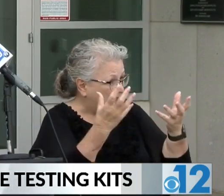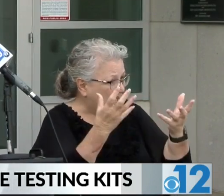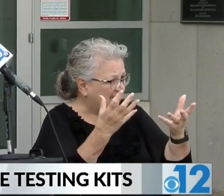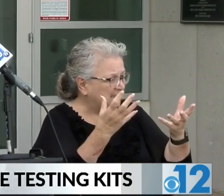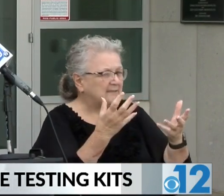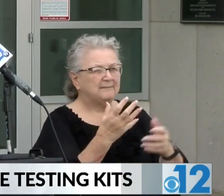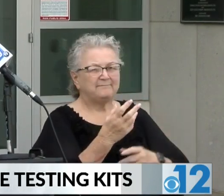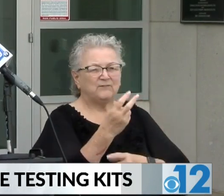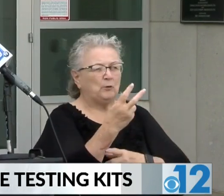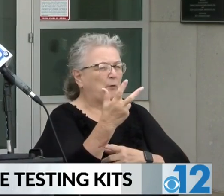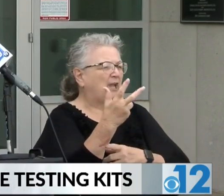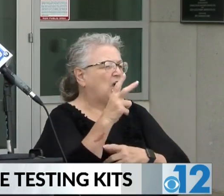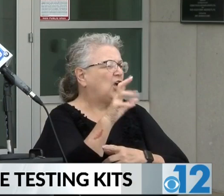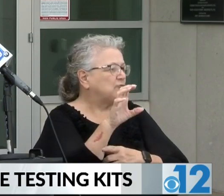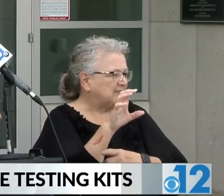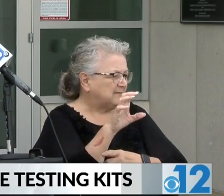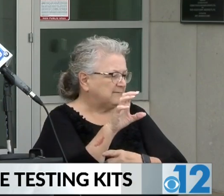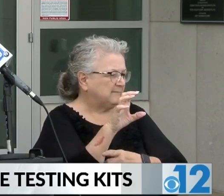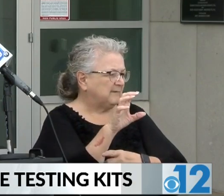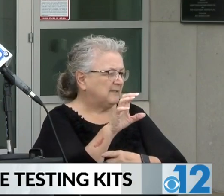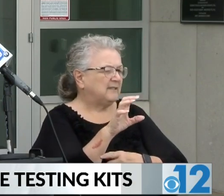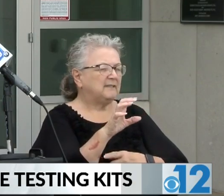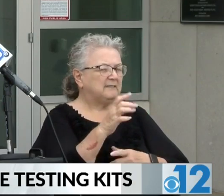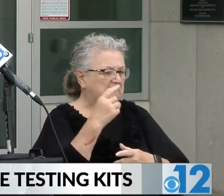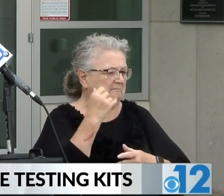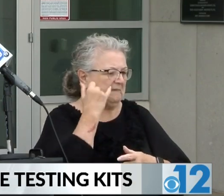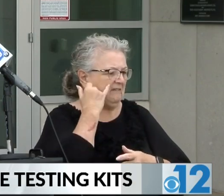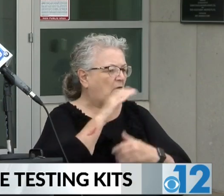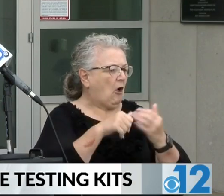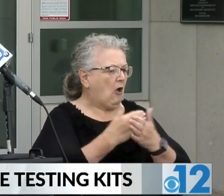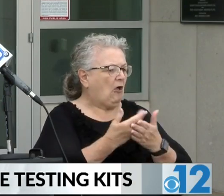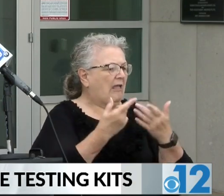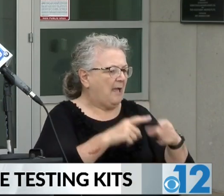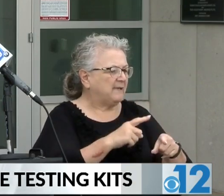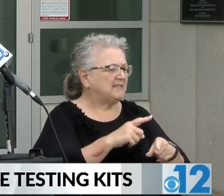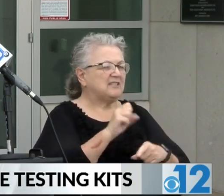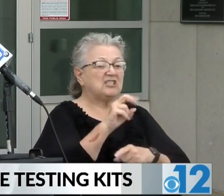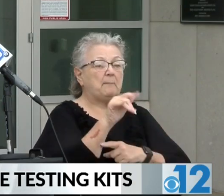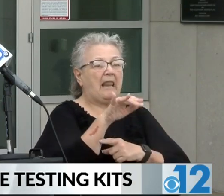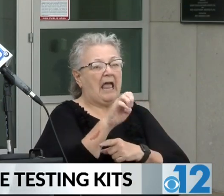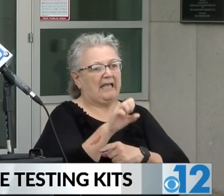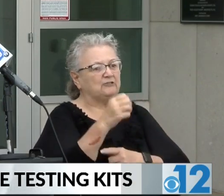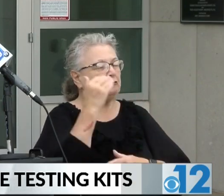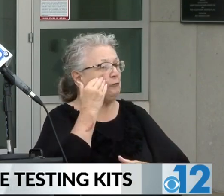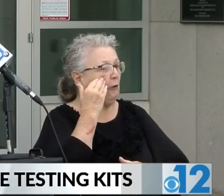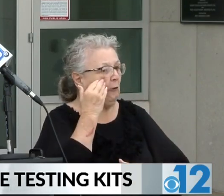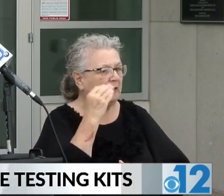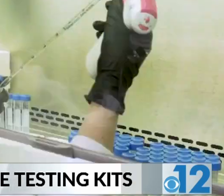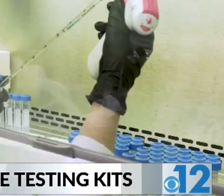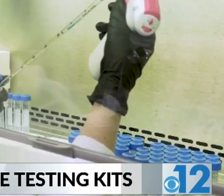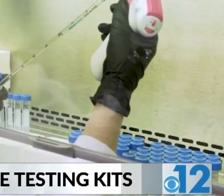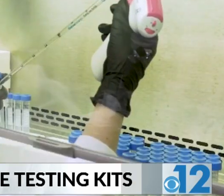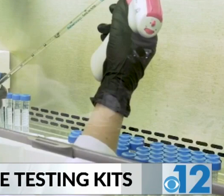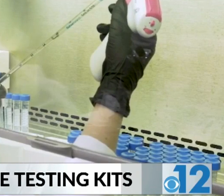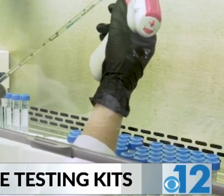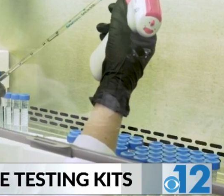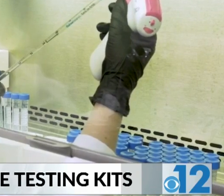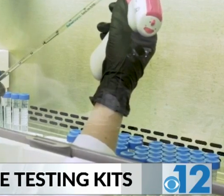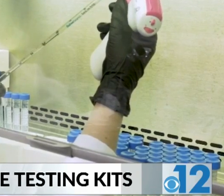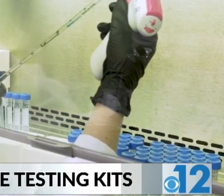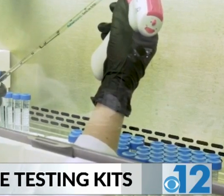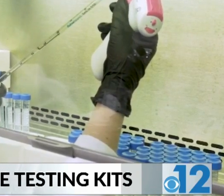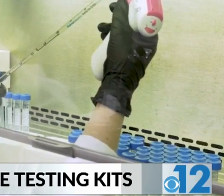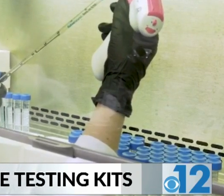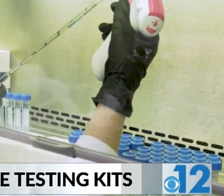NEXT ROUGHLY TWO WEEKS. IF ALL GOES WELL, THE REAGENTS AND SUPPLIES ARE AVAILABLE TO US AS WE KNOW THEY'RE IN SHORT SUPPLY NATIONALLY. THE NEXT PHASE FOR